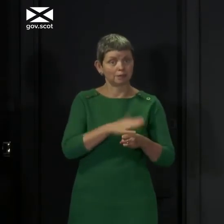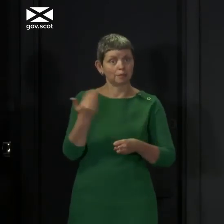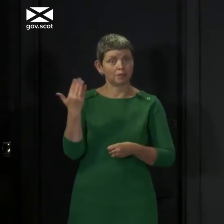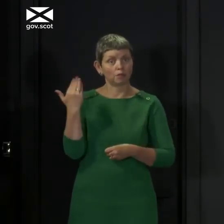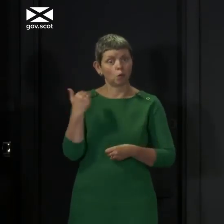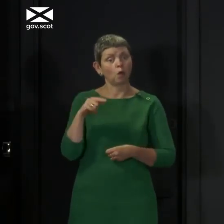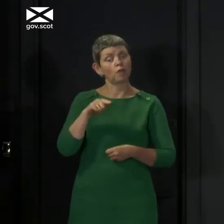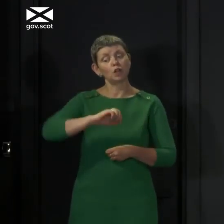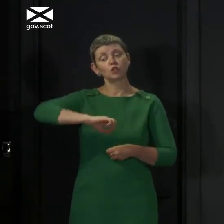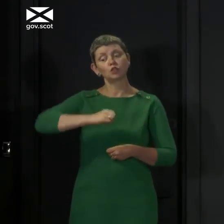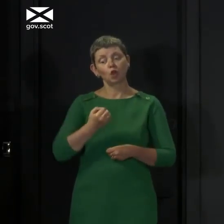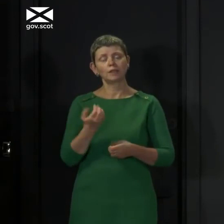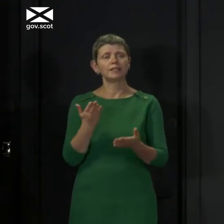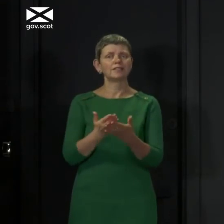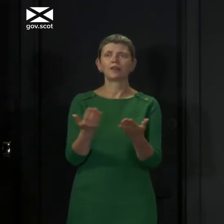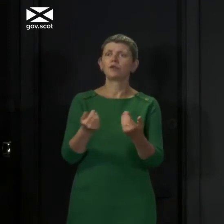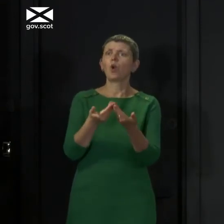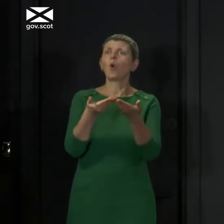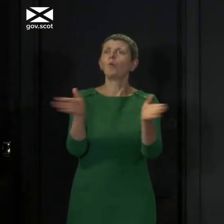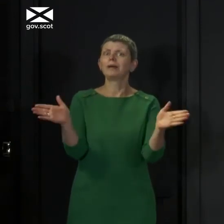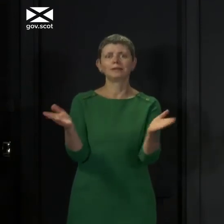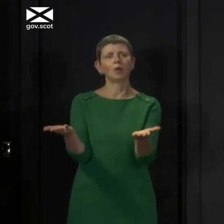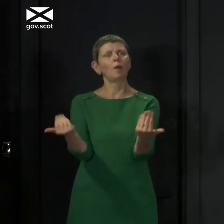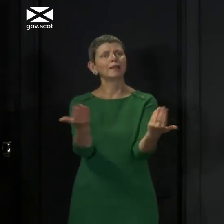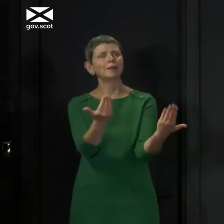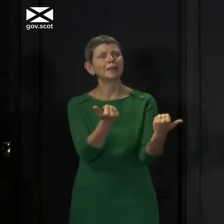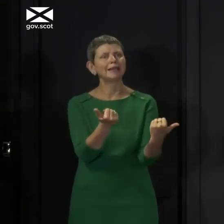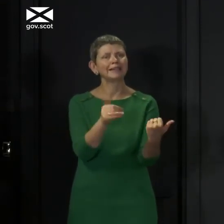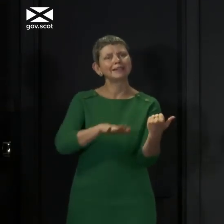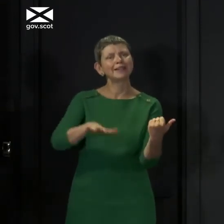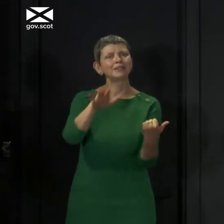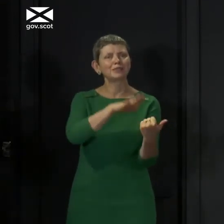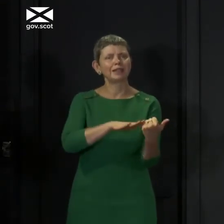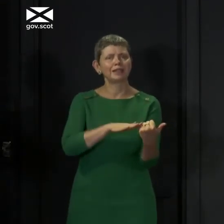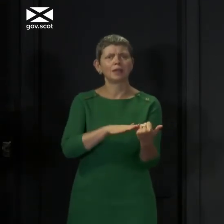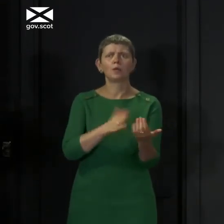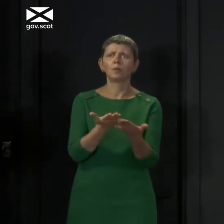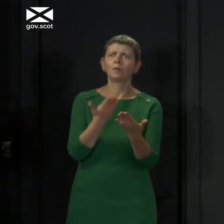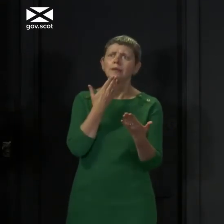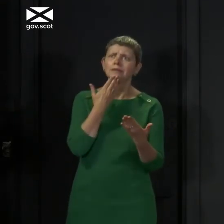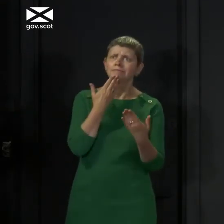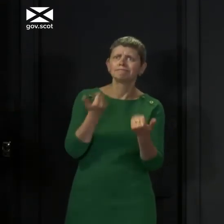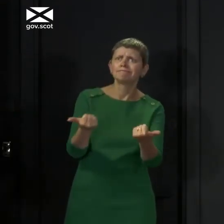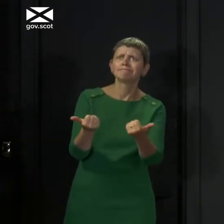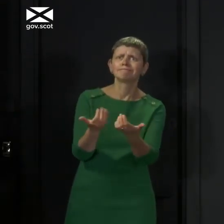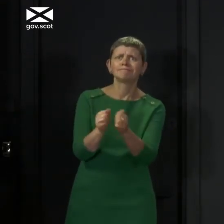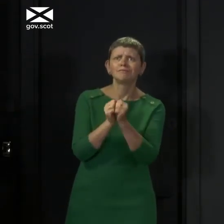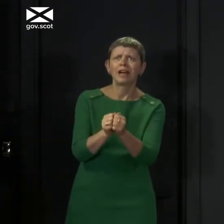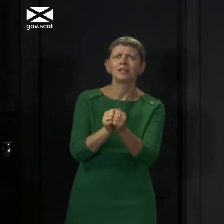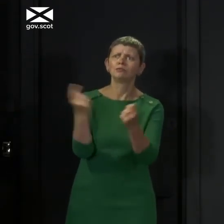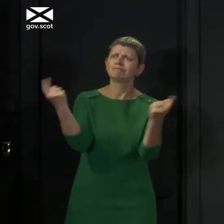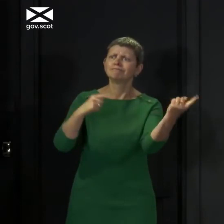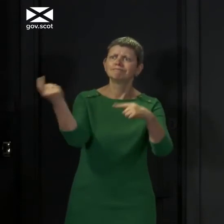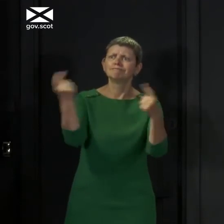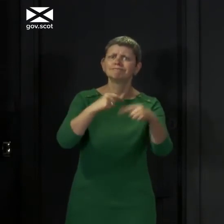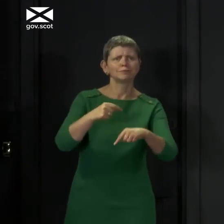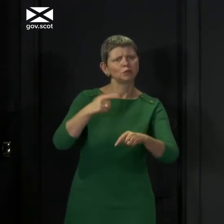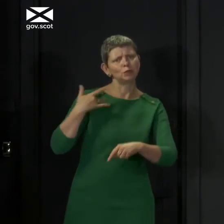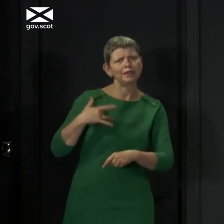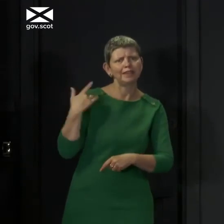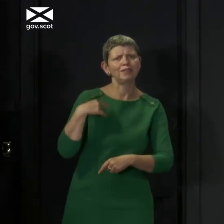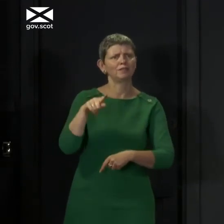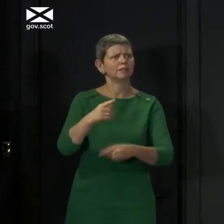welcoming, tolerant country. We value having people coming to Scotland to live, to study, to visit, to enjoy